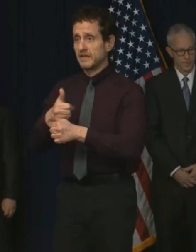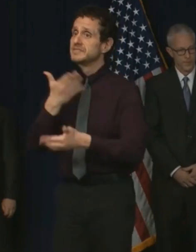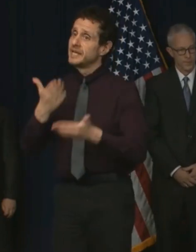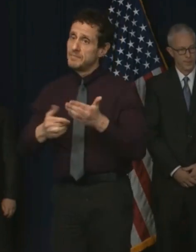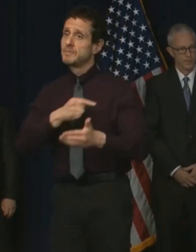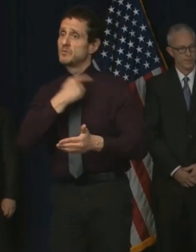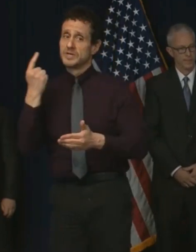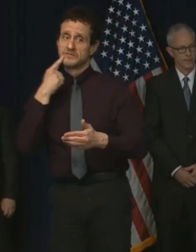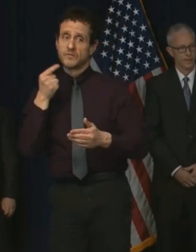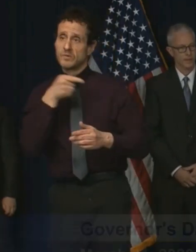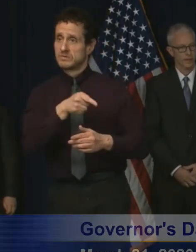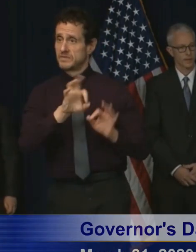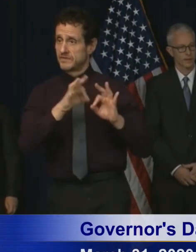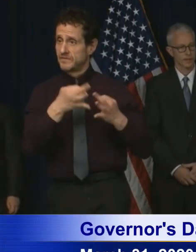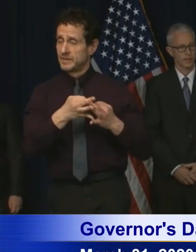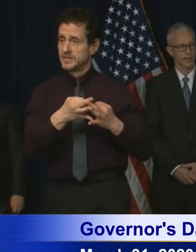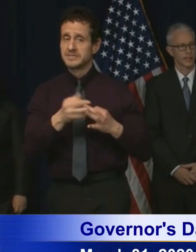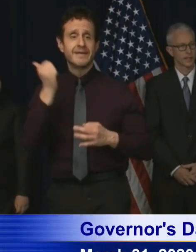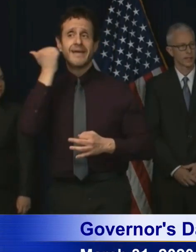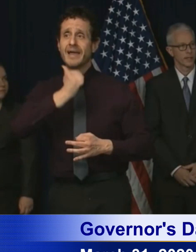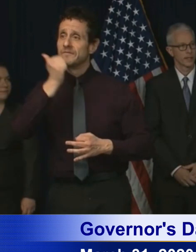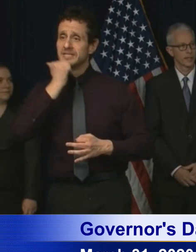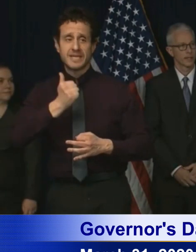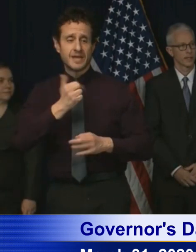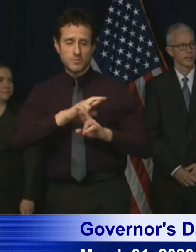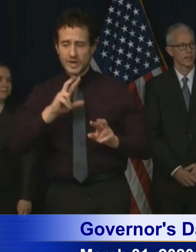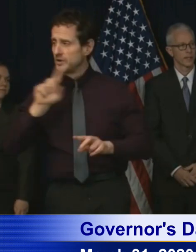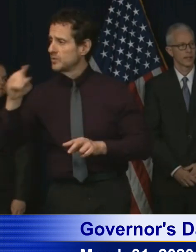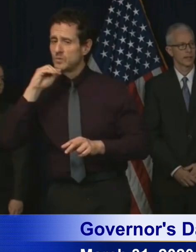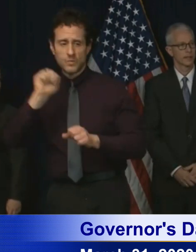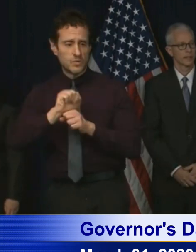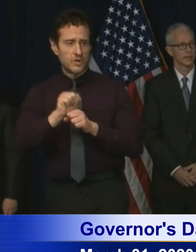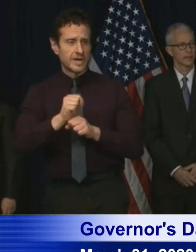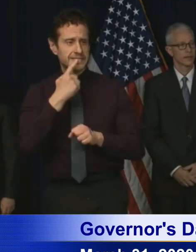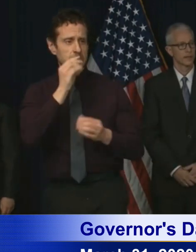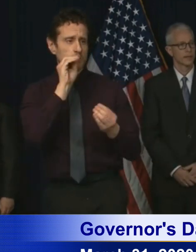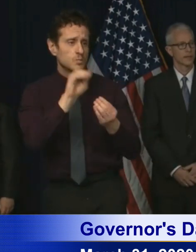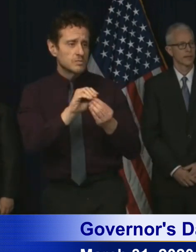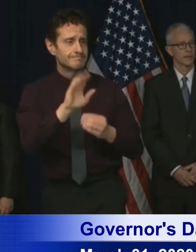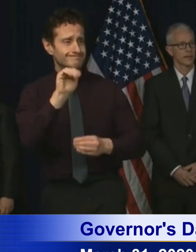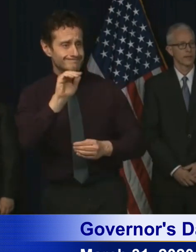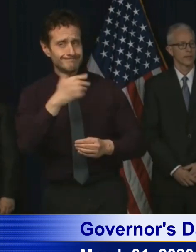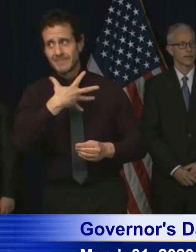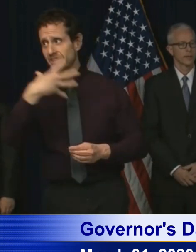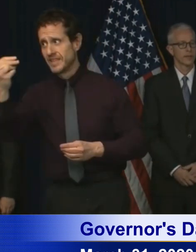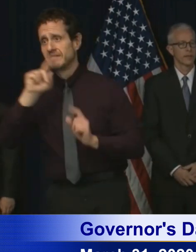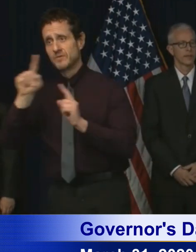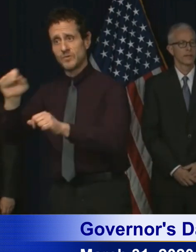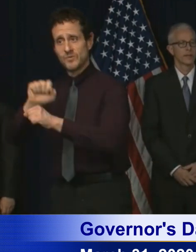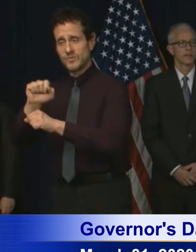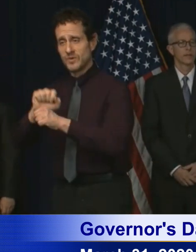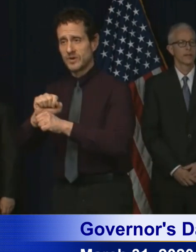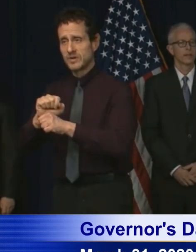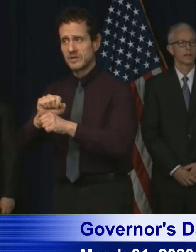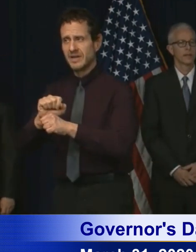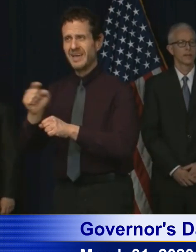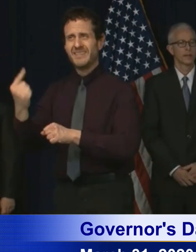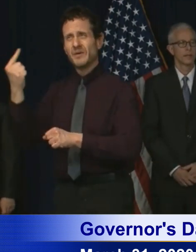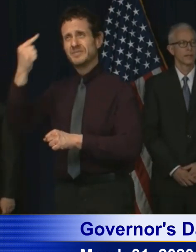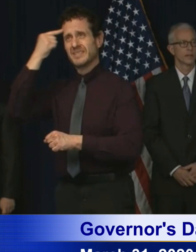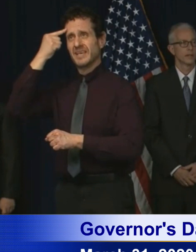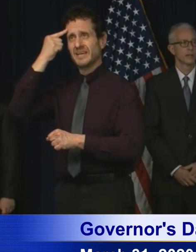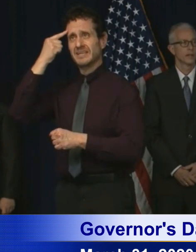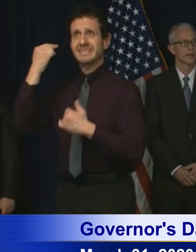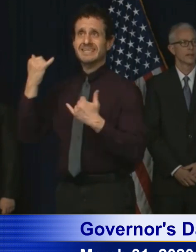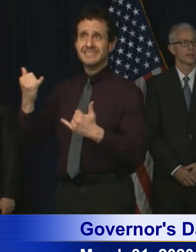Before each shift, they kiss their loved ones goodbye and leave for work. But question, will they be